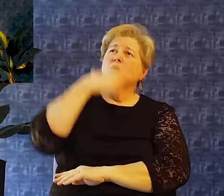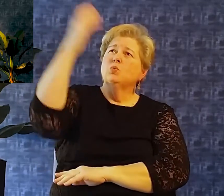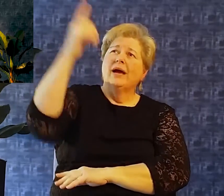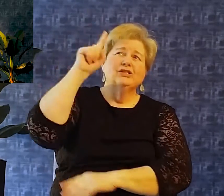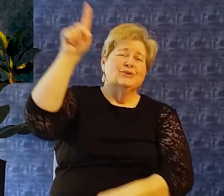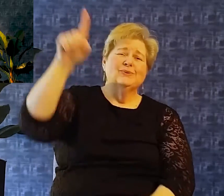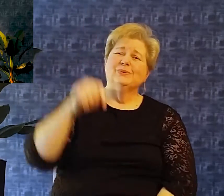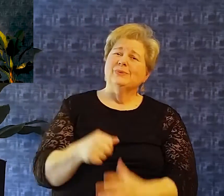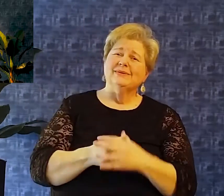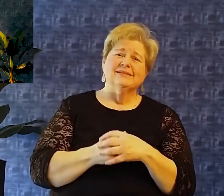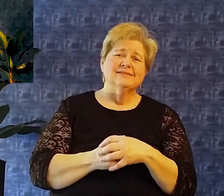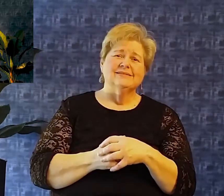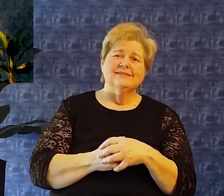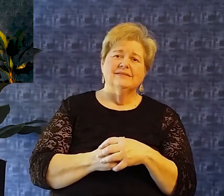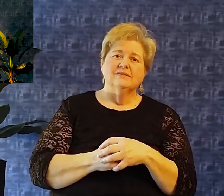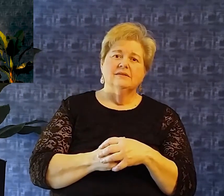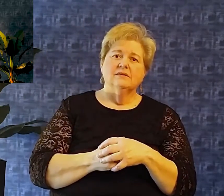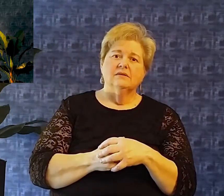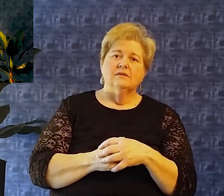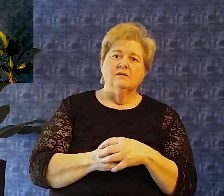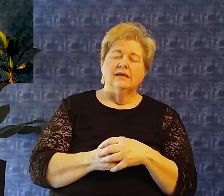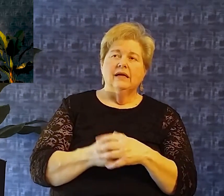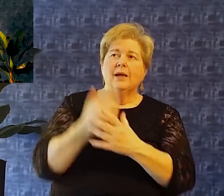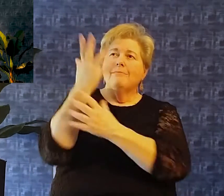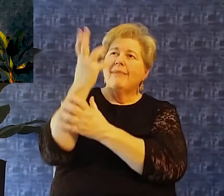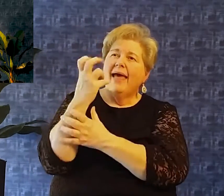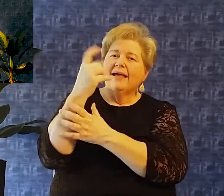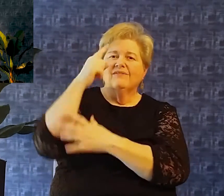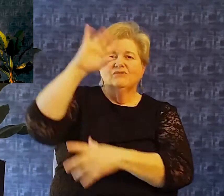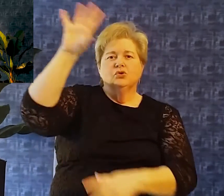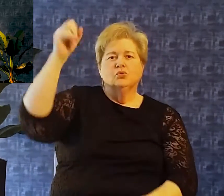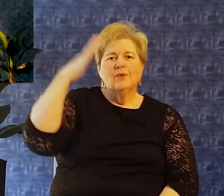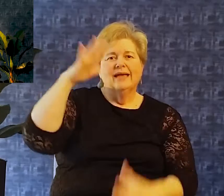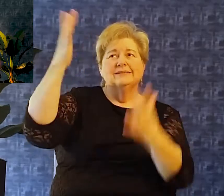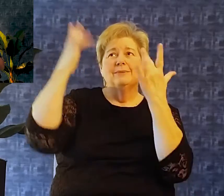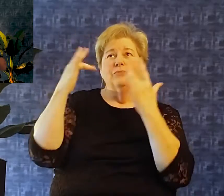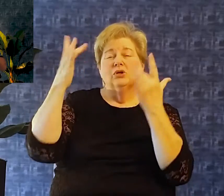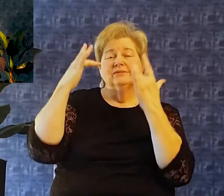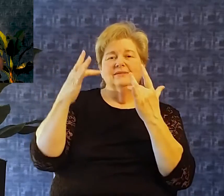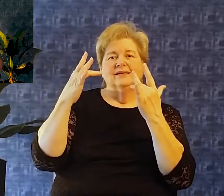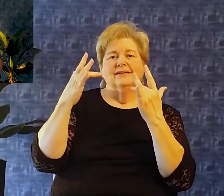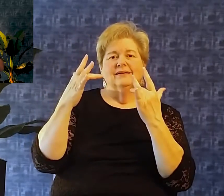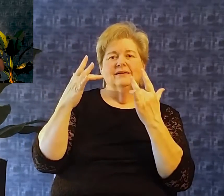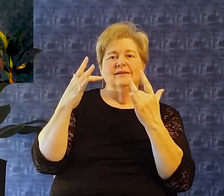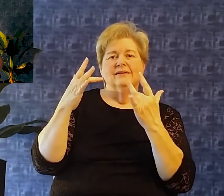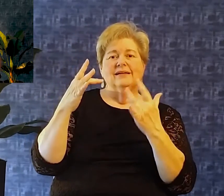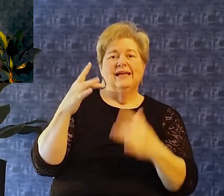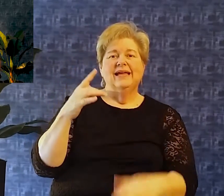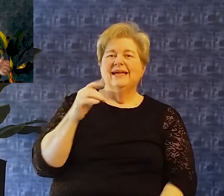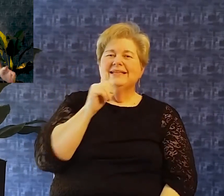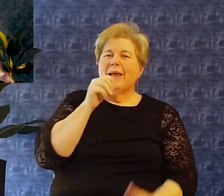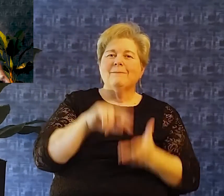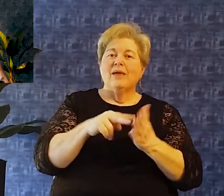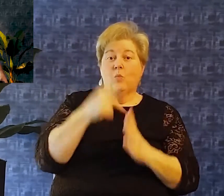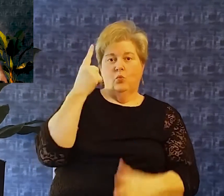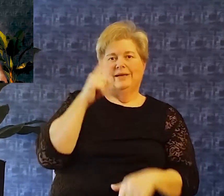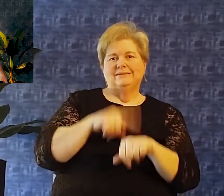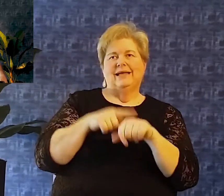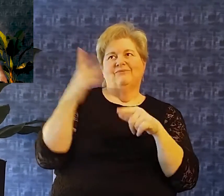It wasn't stated one time. It was this repetitive Request and petition that david was making